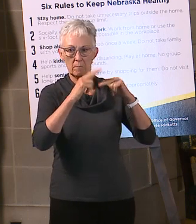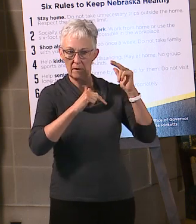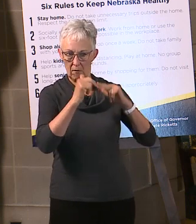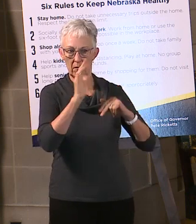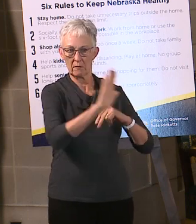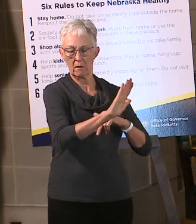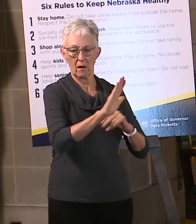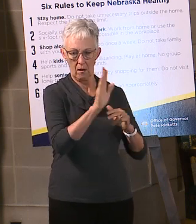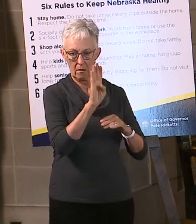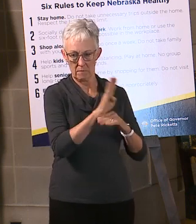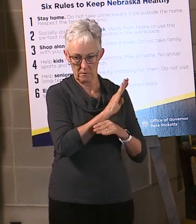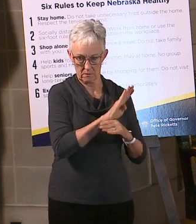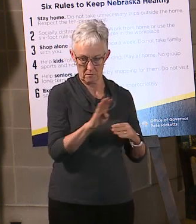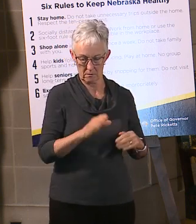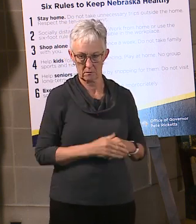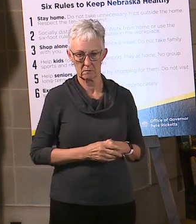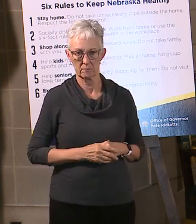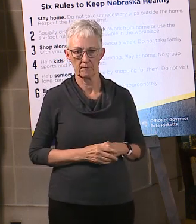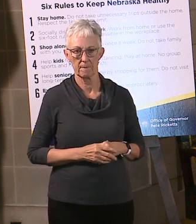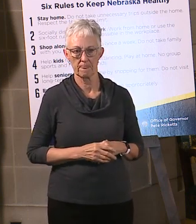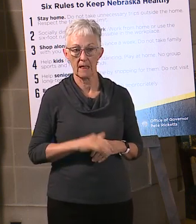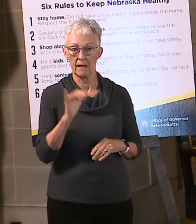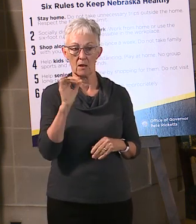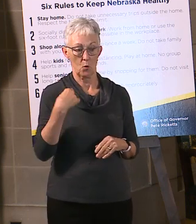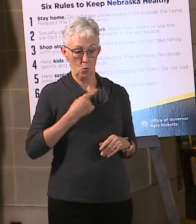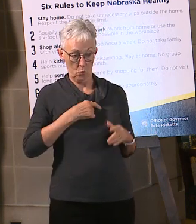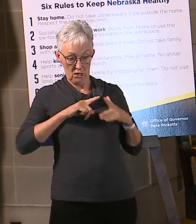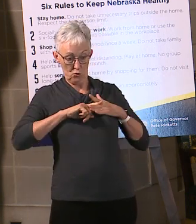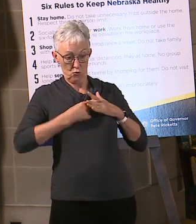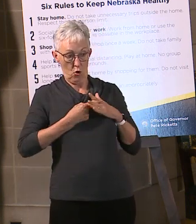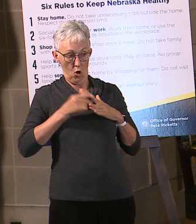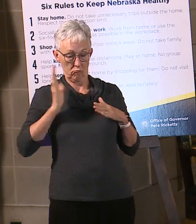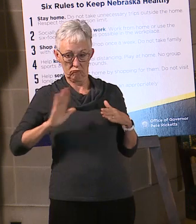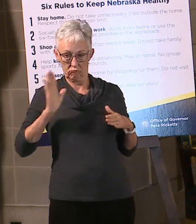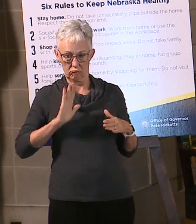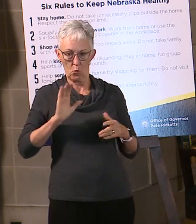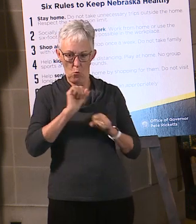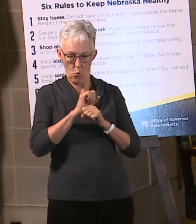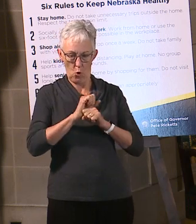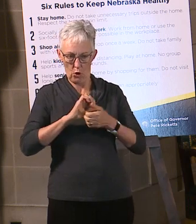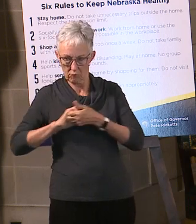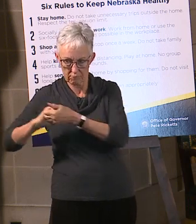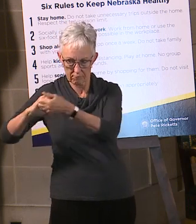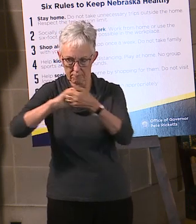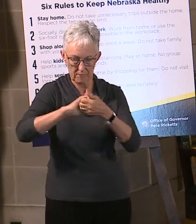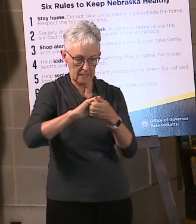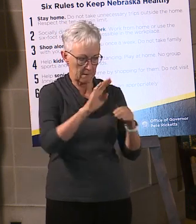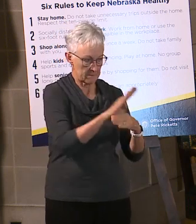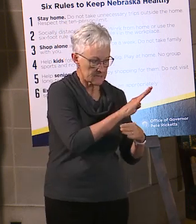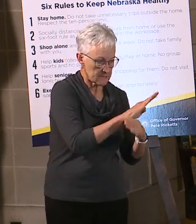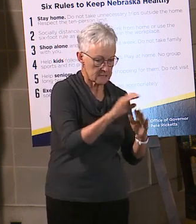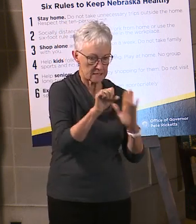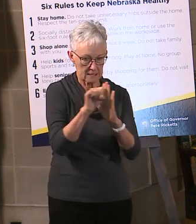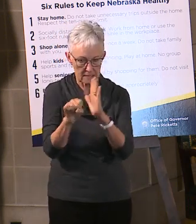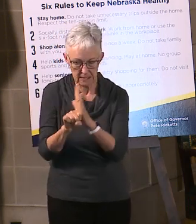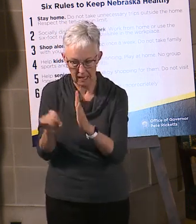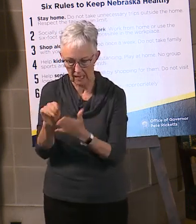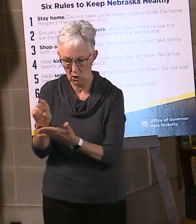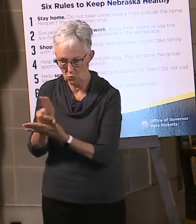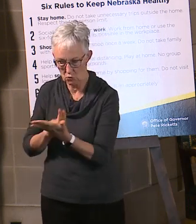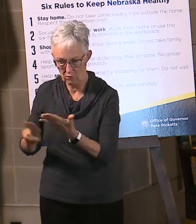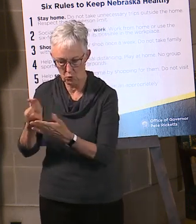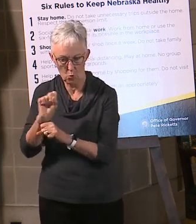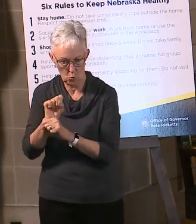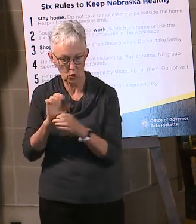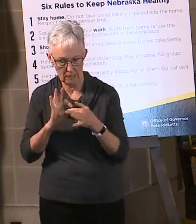collaboration among business, state, and university interests to gauge the impact of